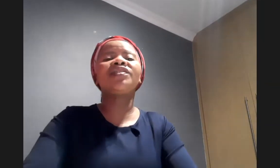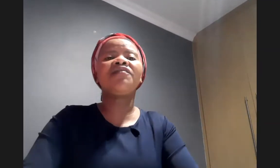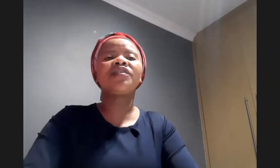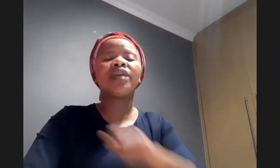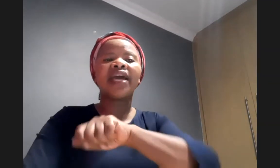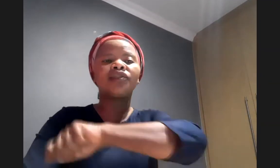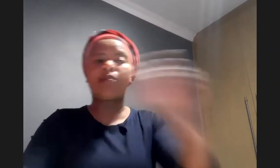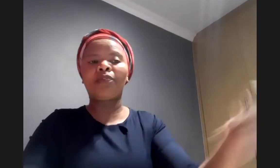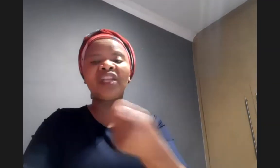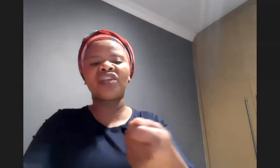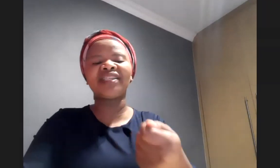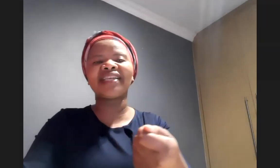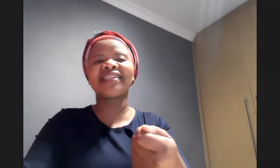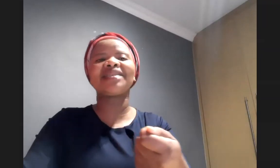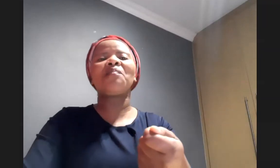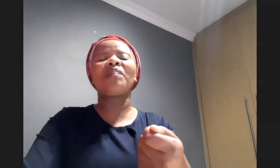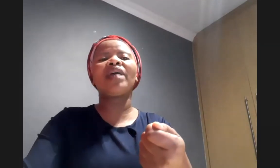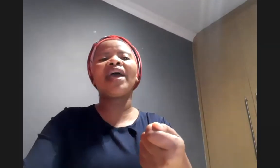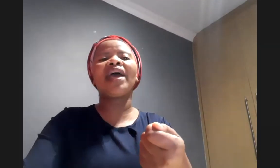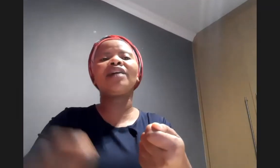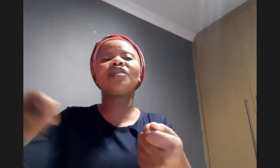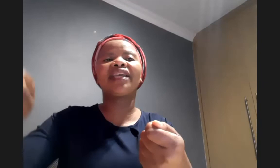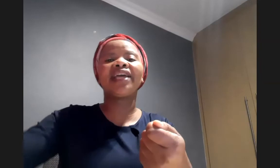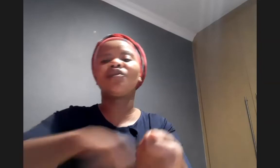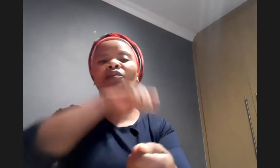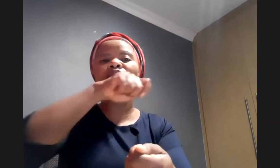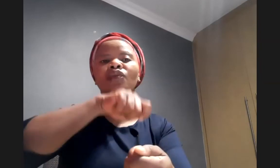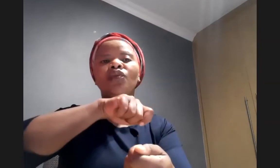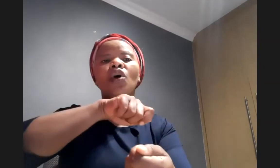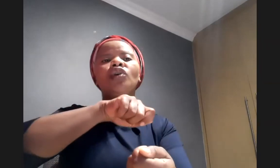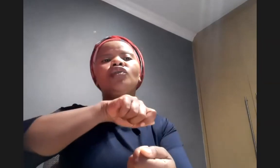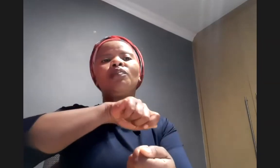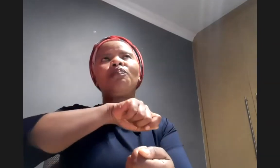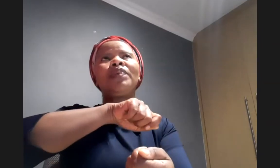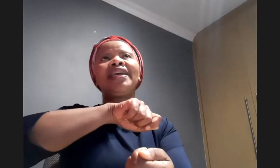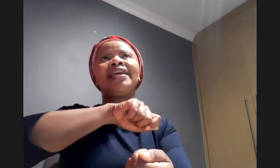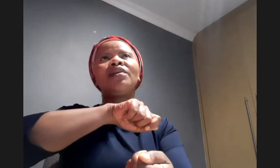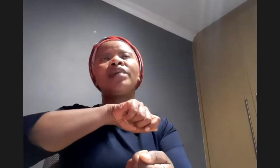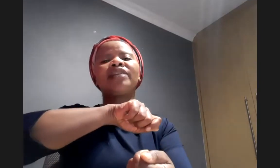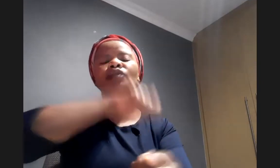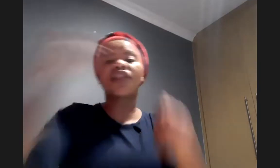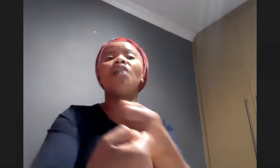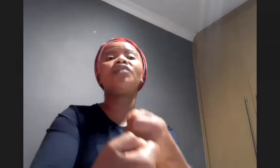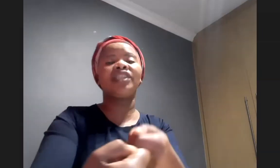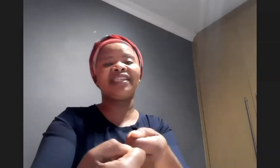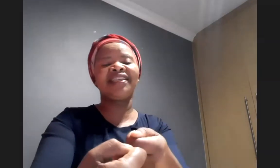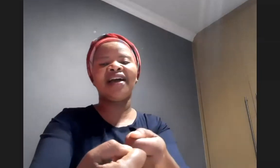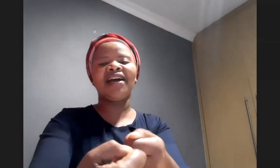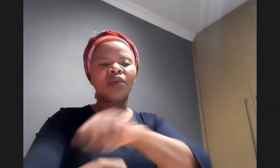service we get to be jesus but we also get to to to be we get to serve jesus yeah so we